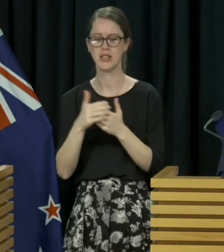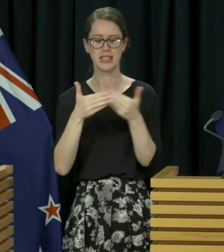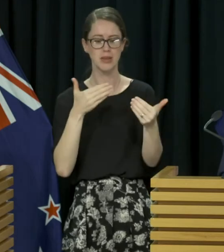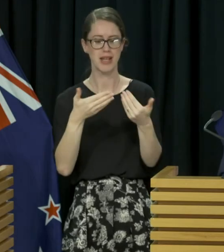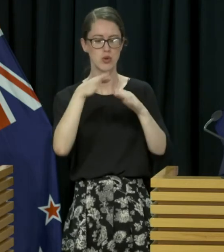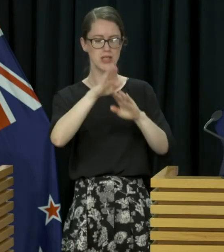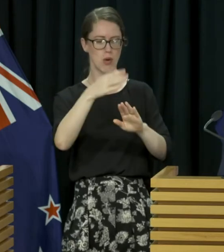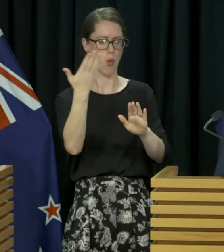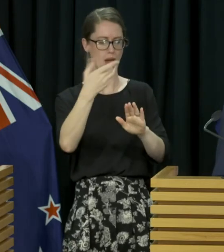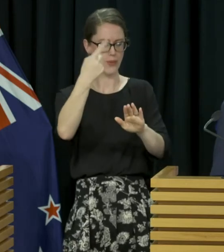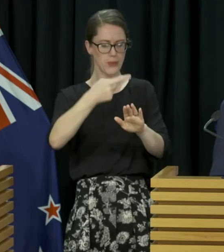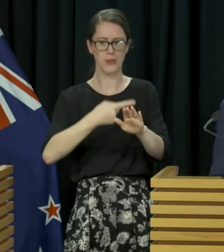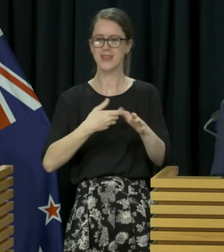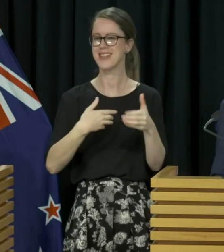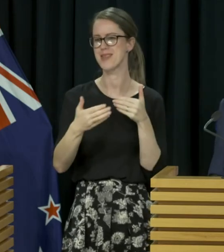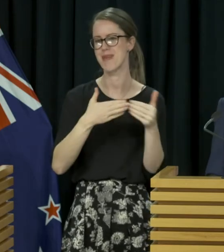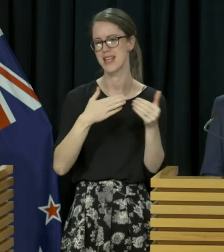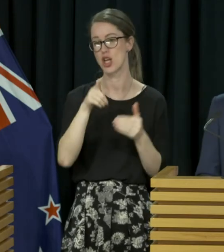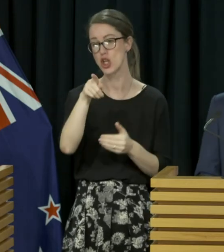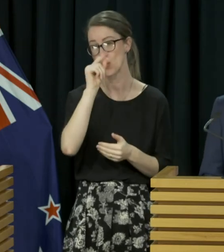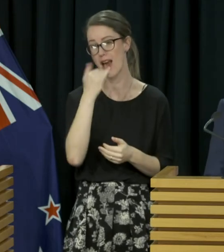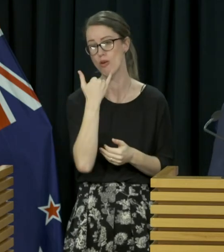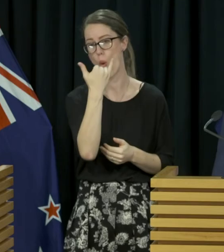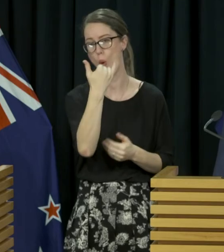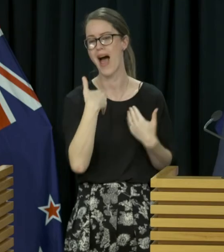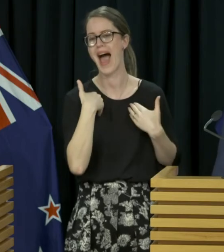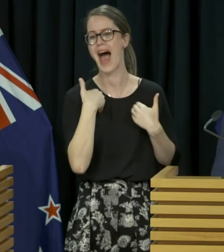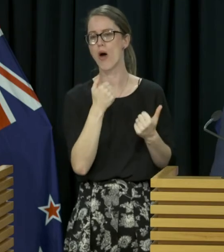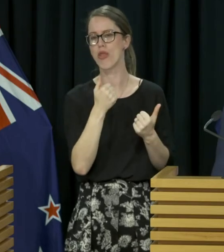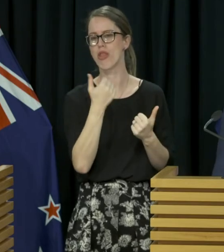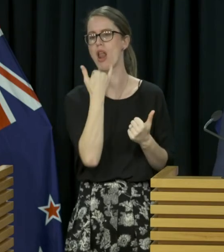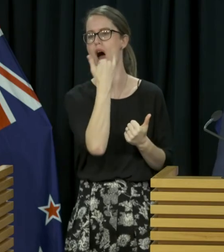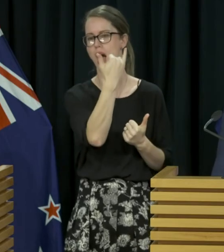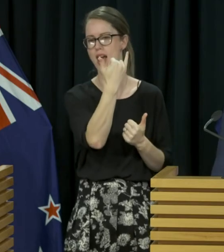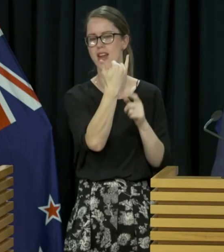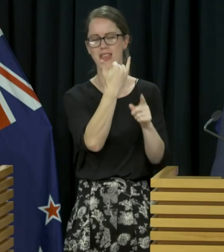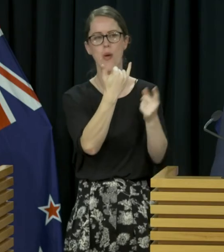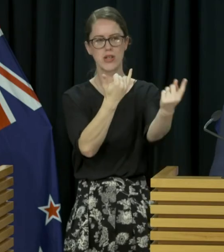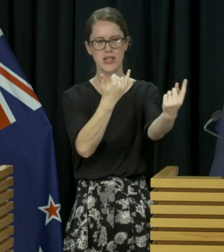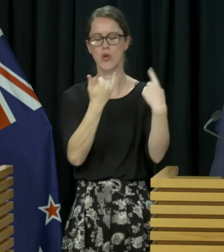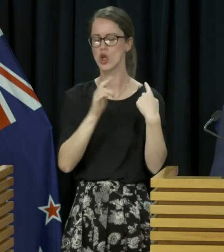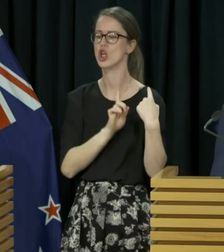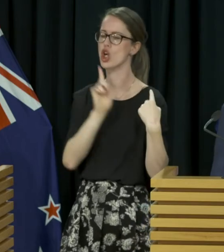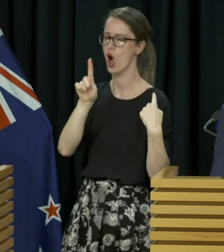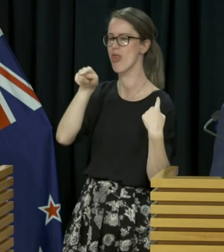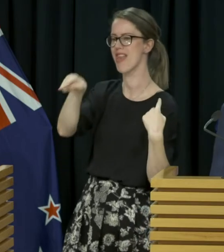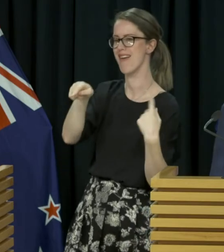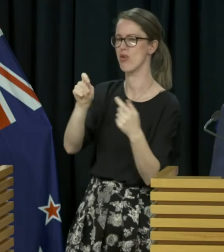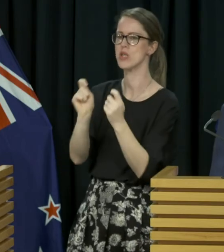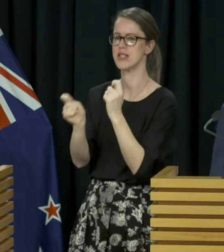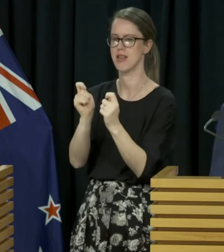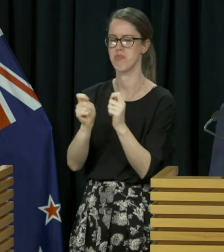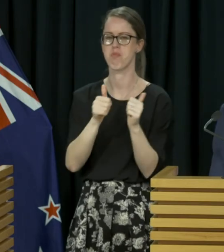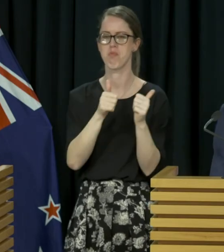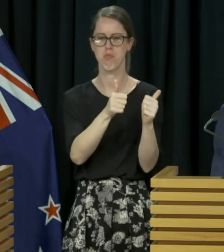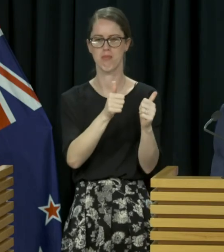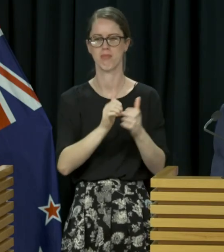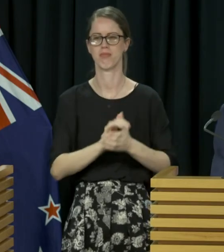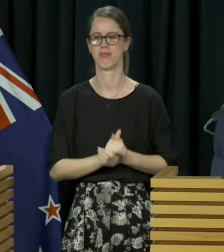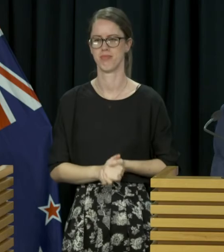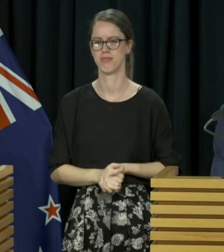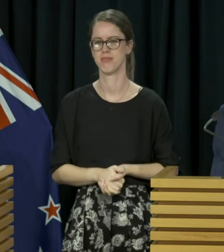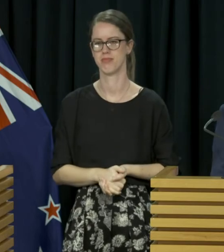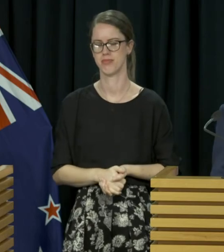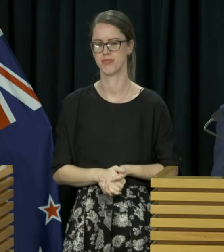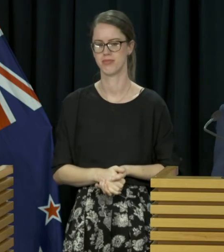over this coming weekend call Healthline and they will be able to tell you where and when you can be tested closest to where you are.